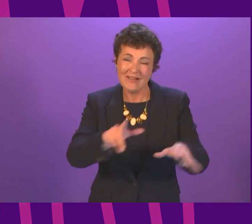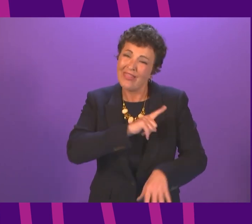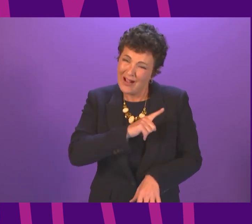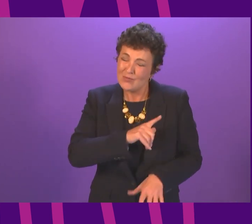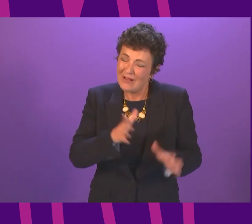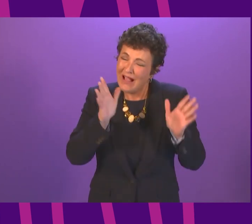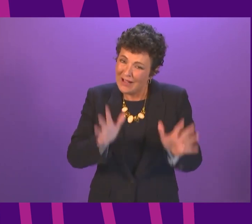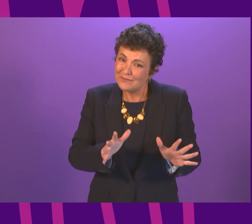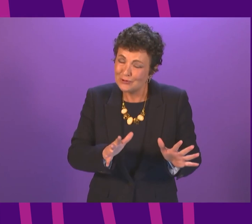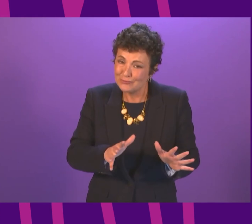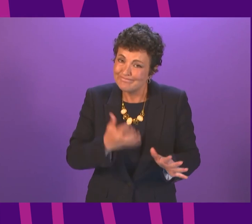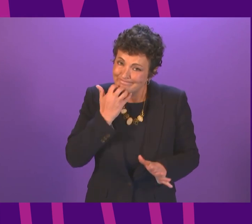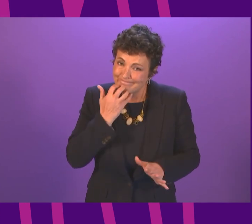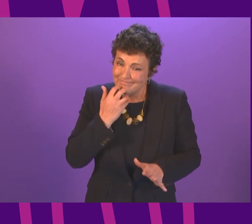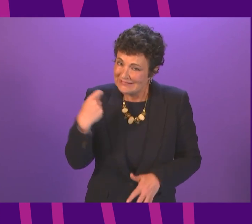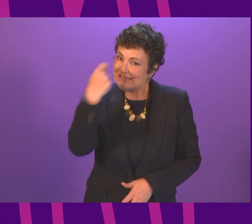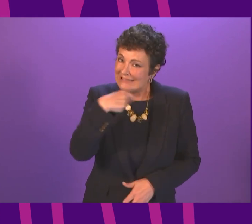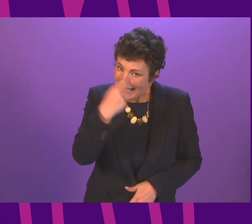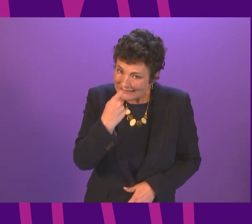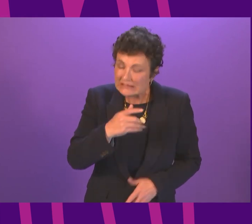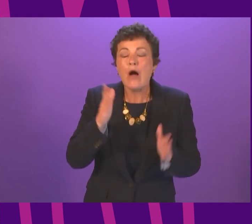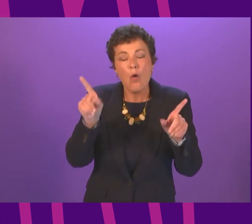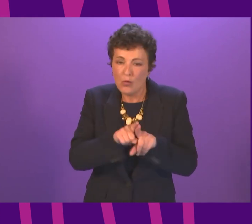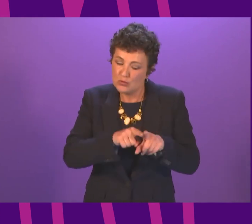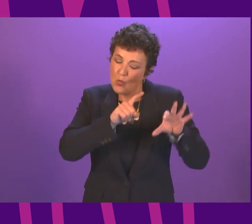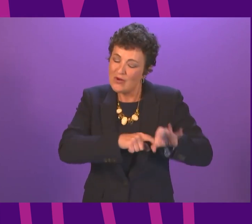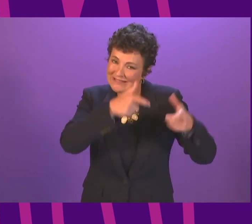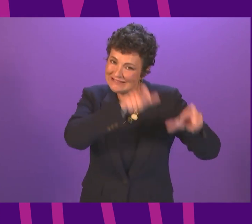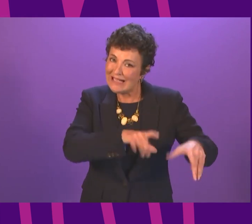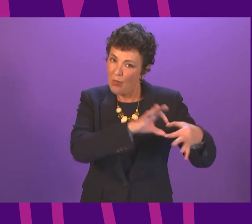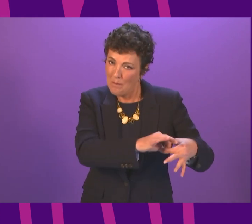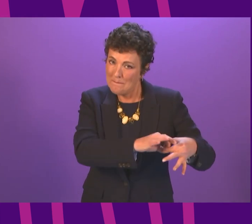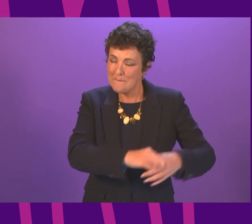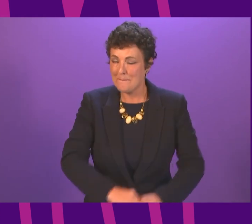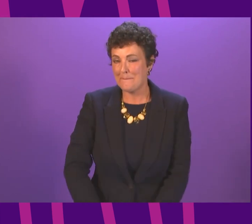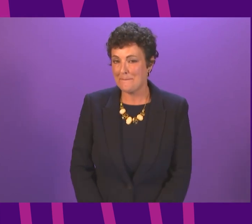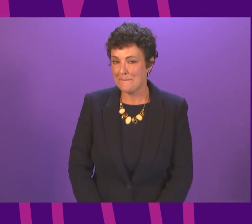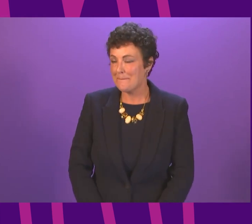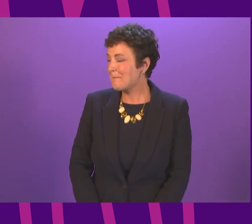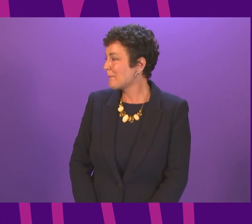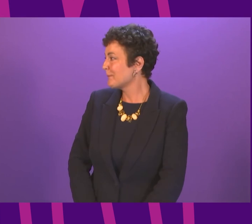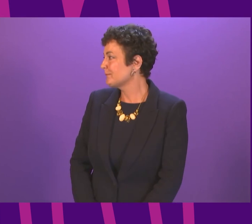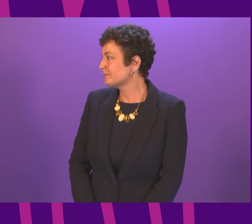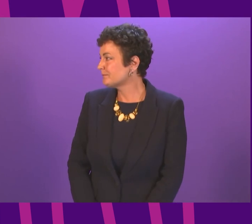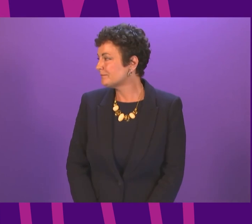requirements for testing and quarantine if they are coming into the country. Colin Smith to be followed by Rona Mackay.